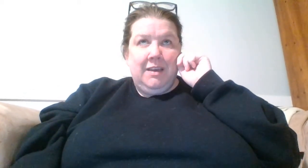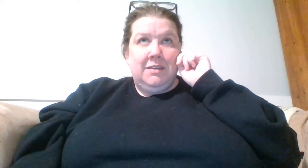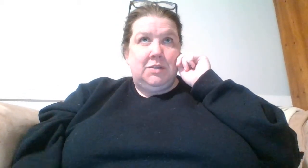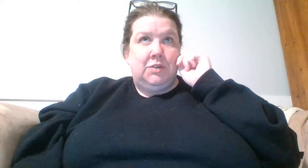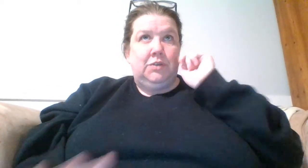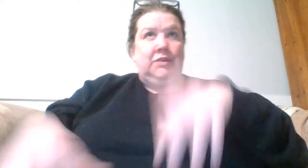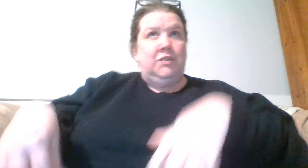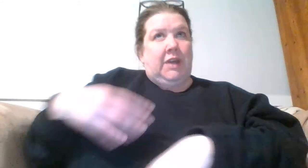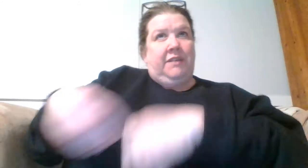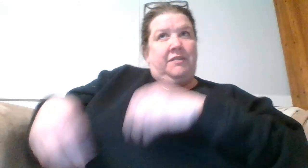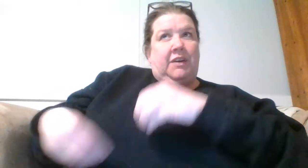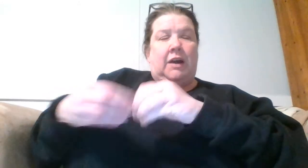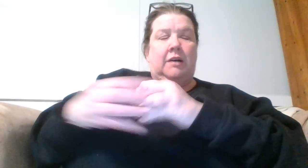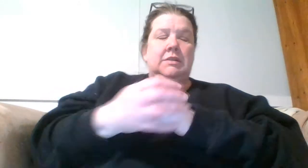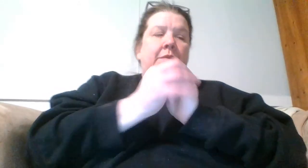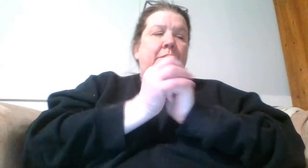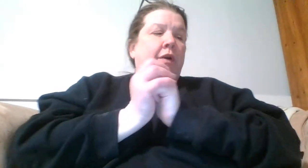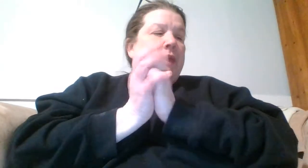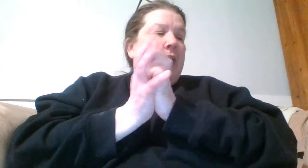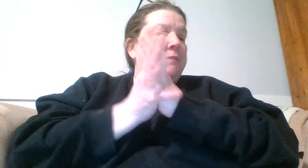to try and figure out some more of that.